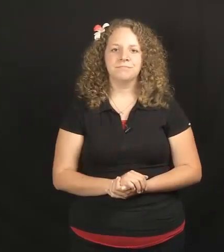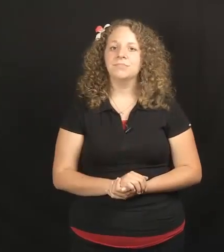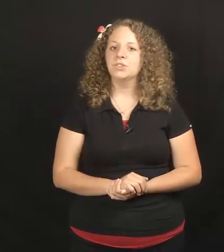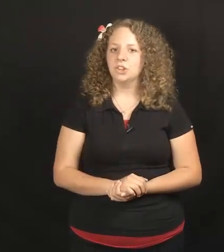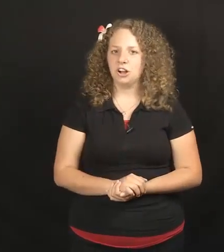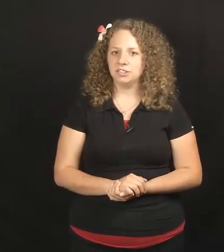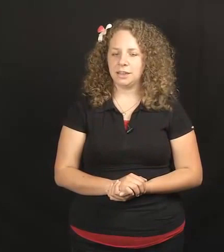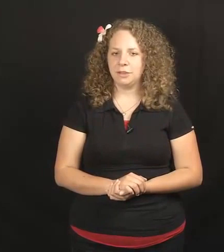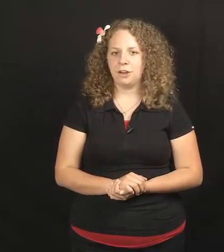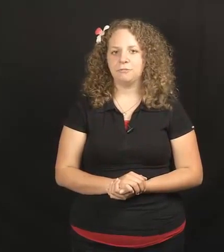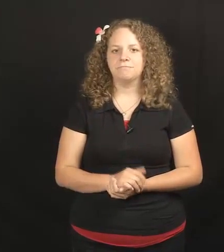Long time ago